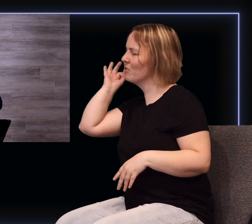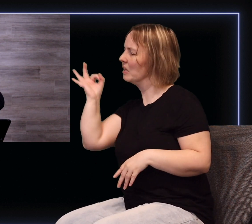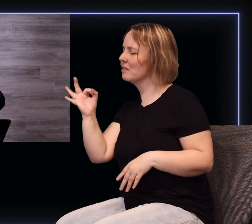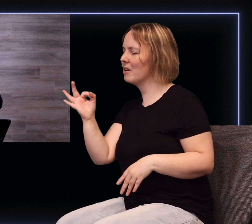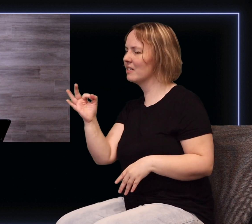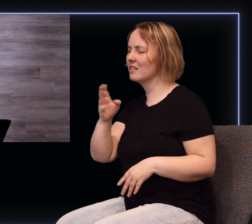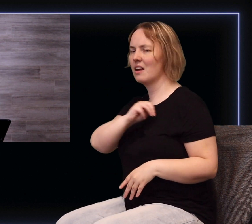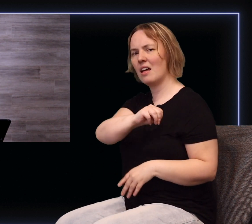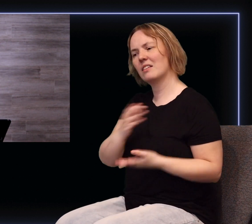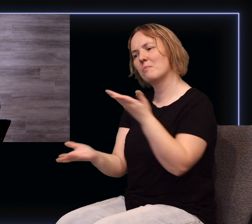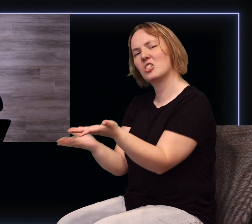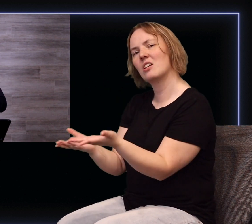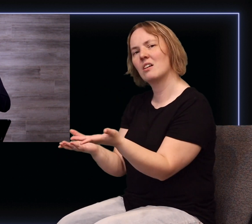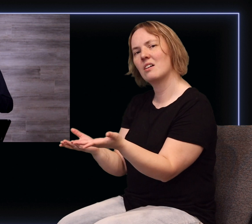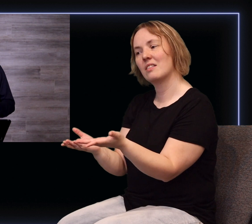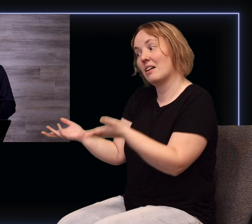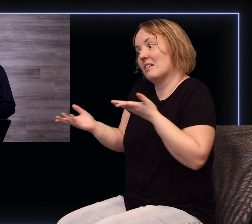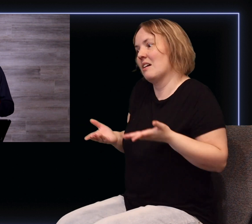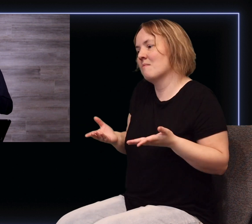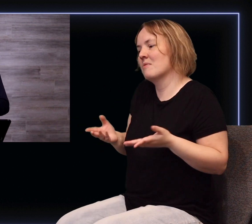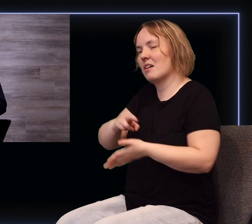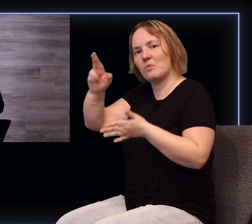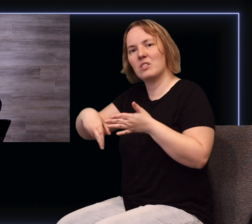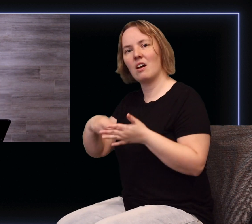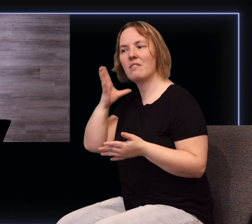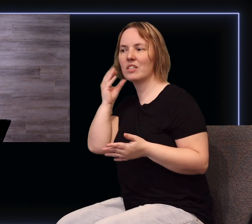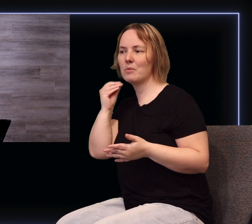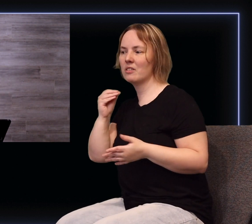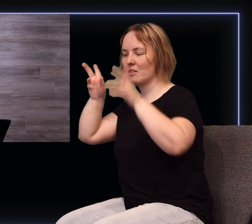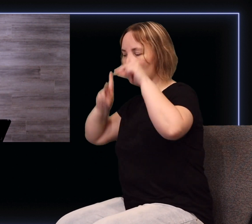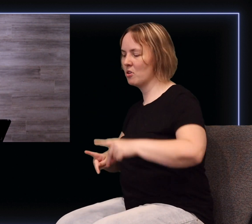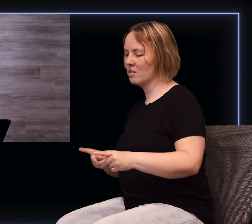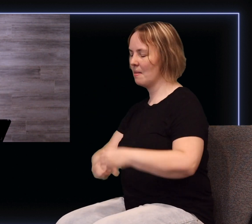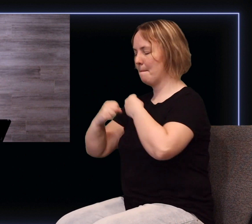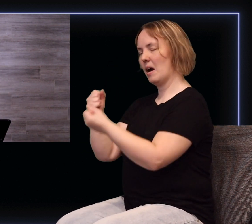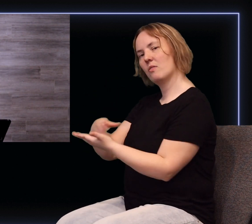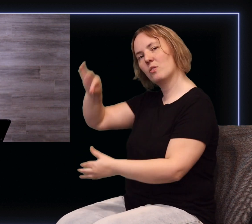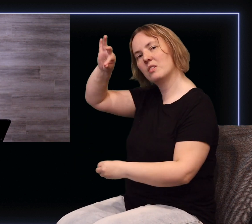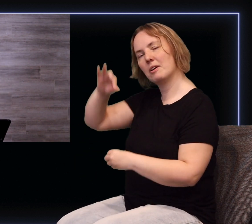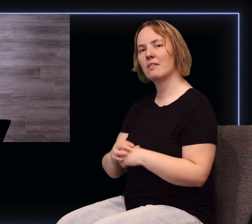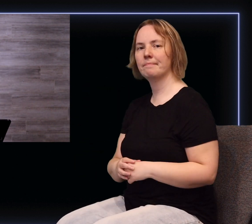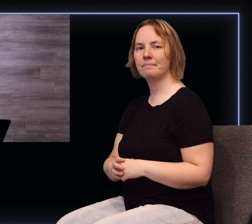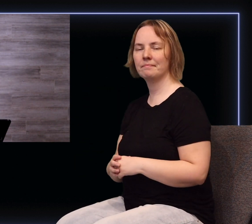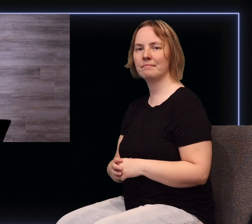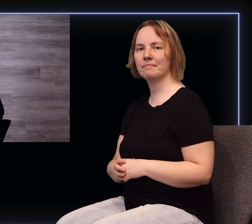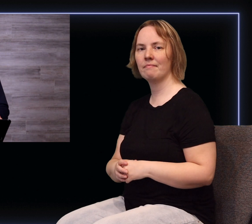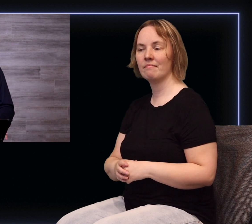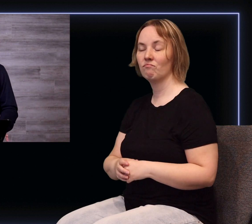of experiencing the person and the power of the Holy Spirit you see only you can decide whether